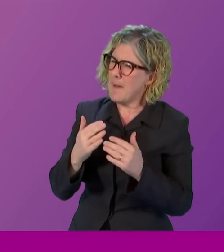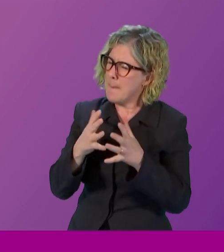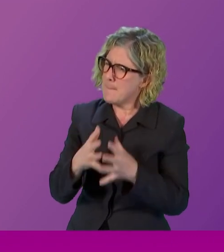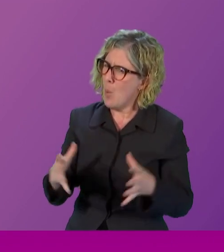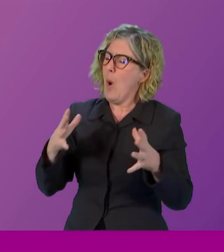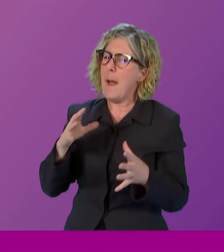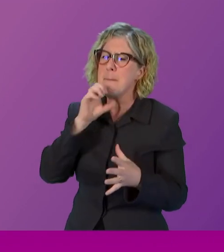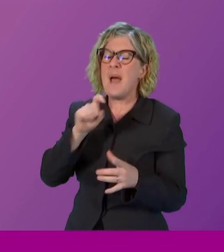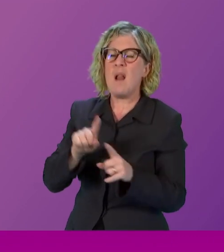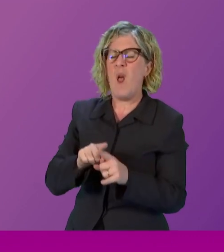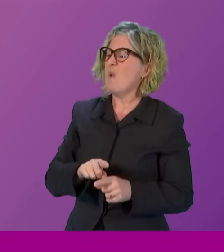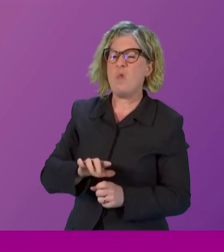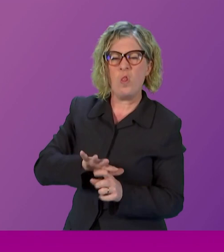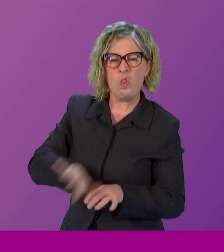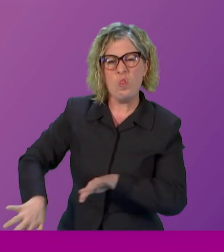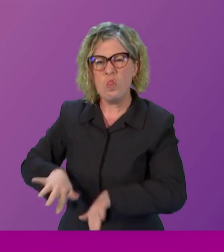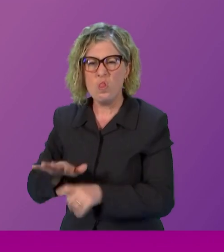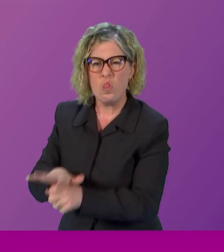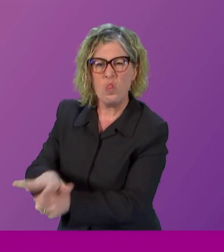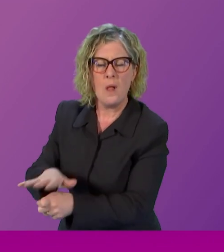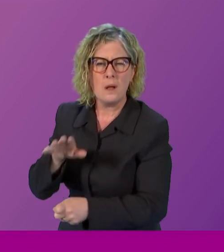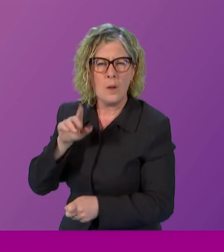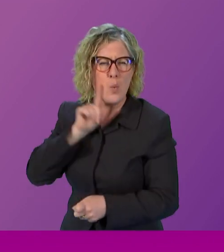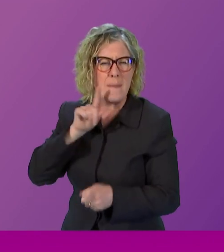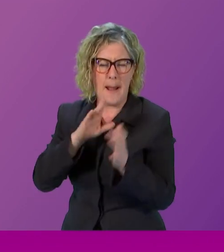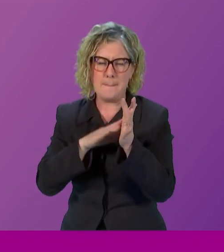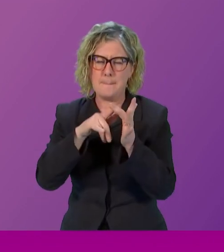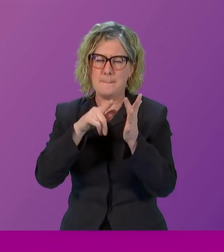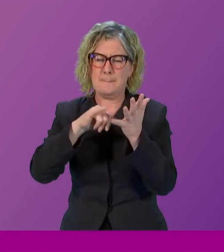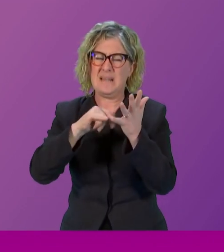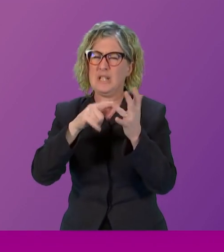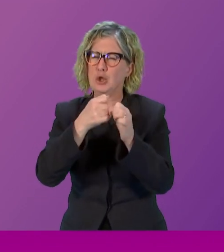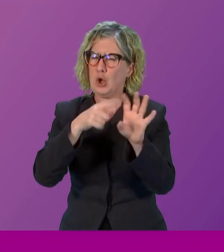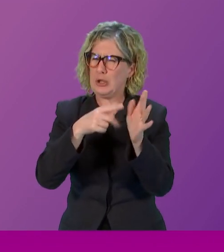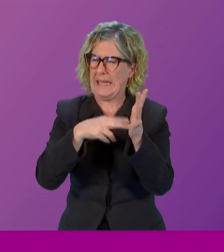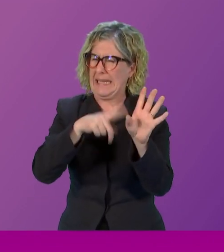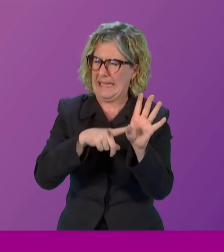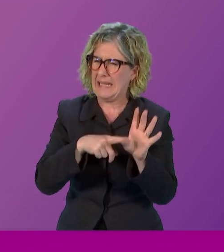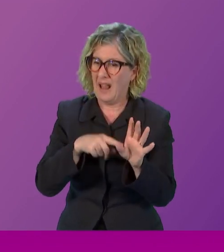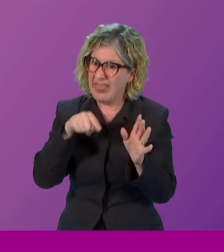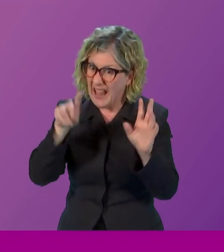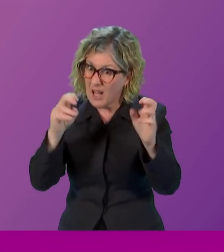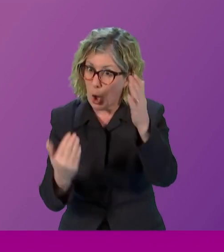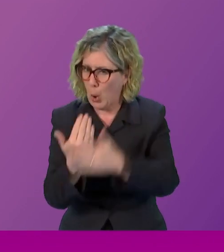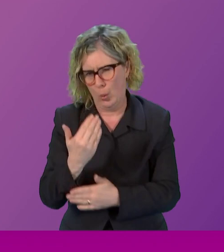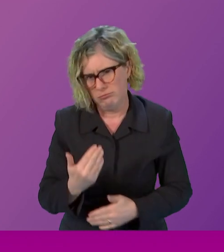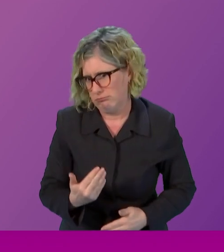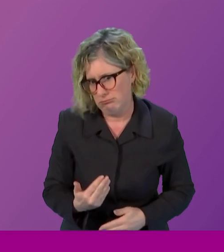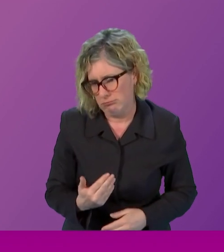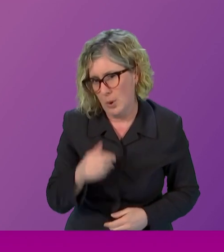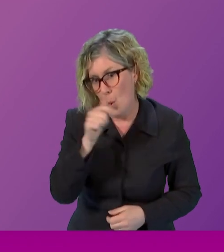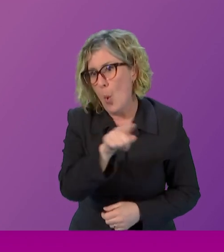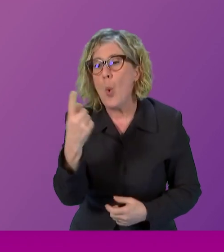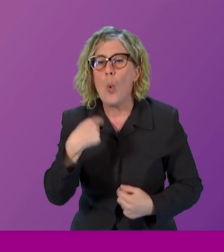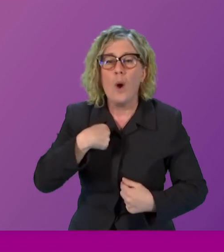abuse sexism and misogyny are not new phenomena older women including myself in this chamber